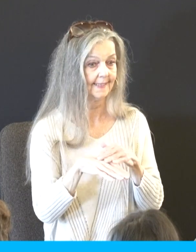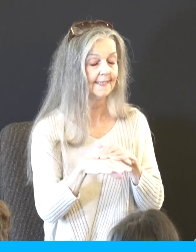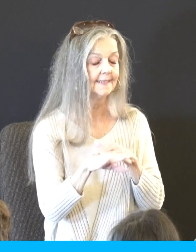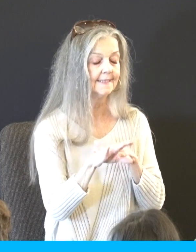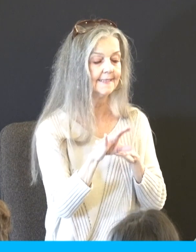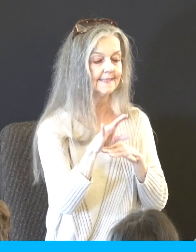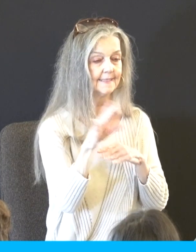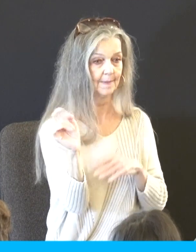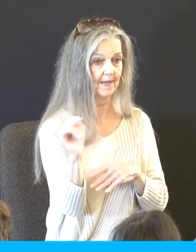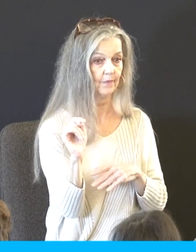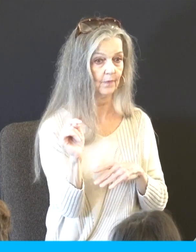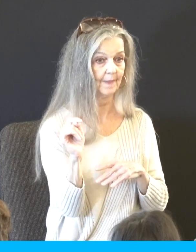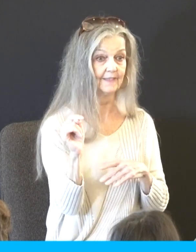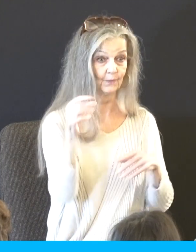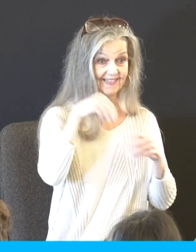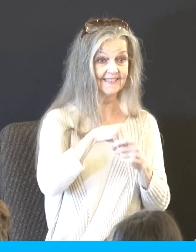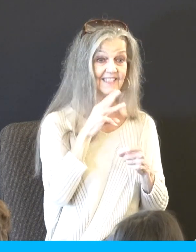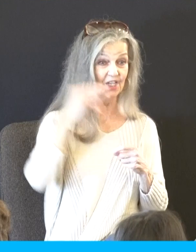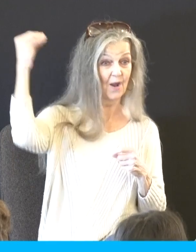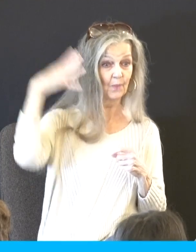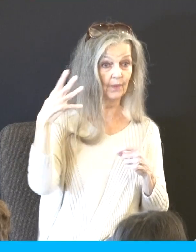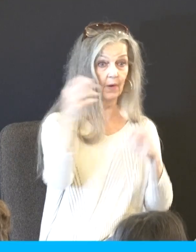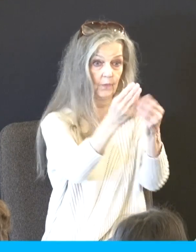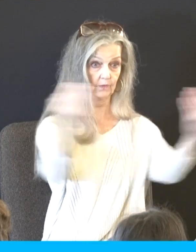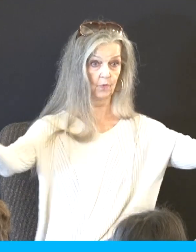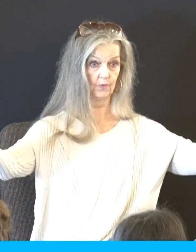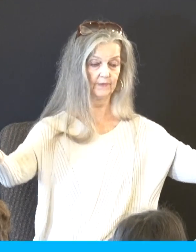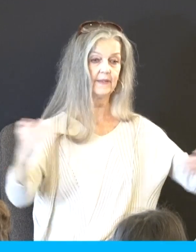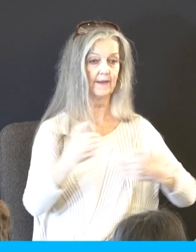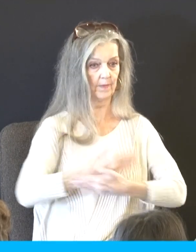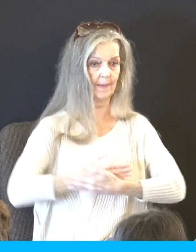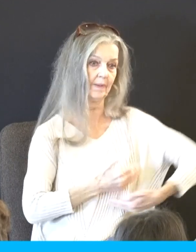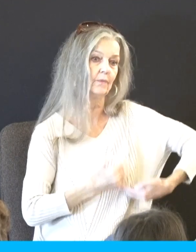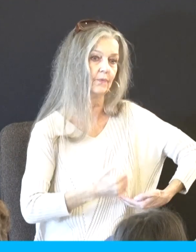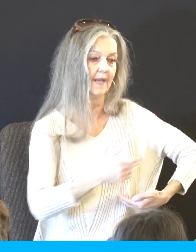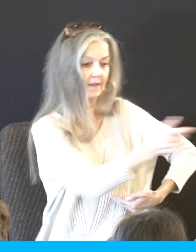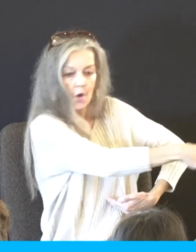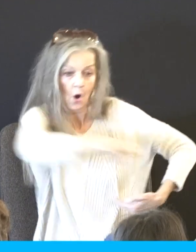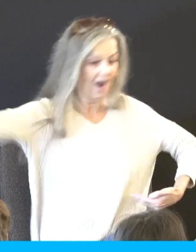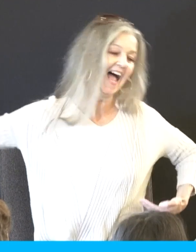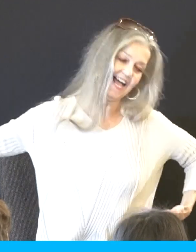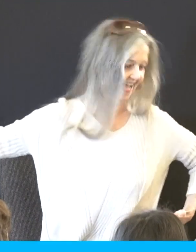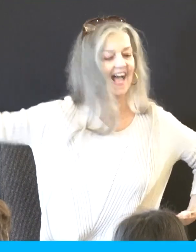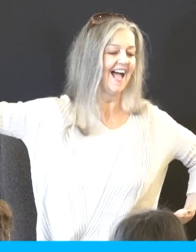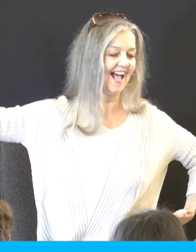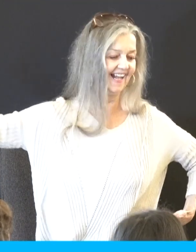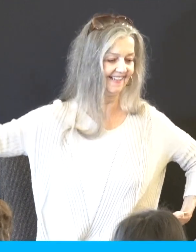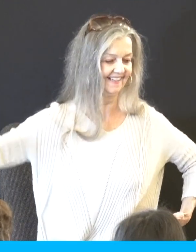curtain and you know they're coming for you. What do you do? Scissor right up front, you throw her out of the way and go, ha ha, right? And